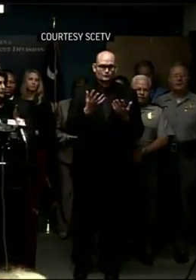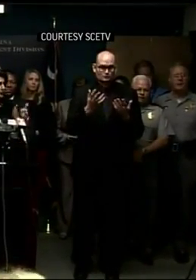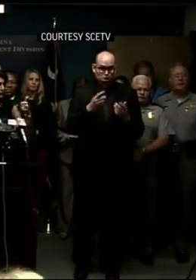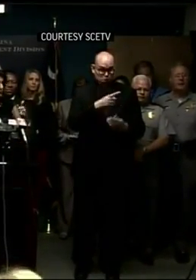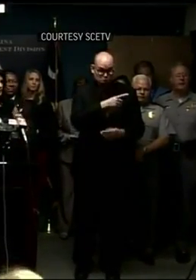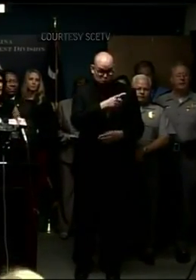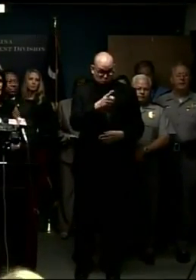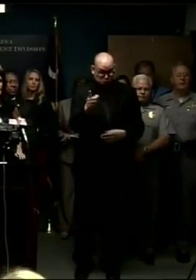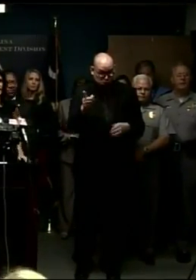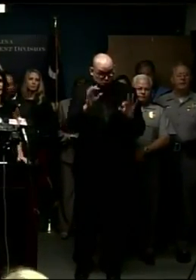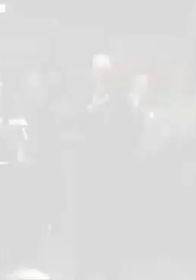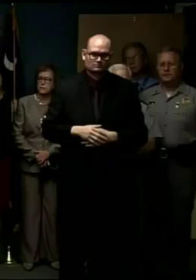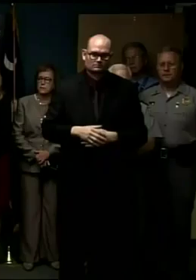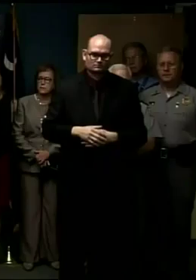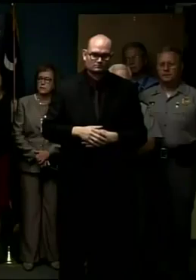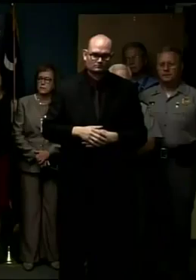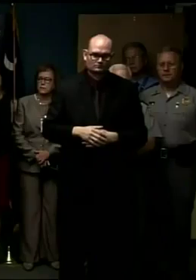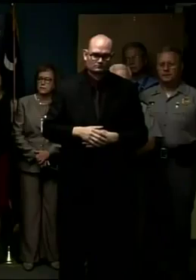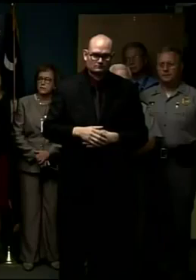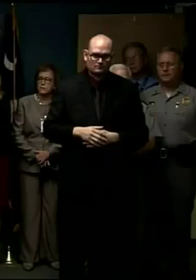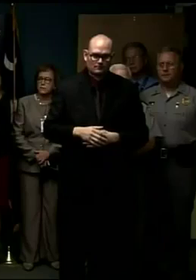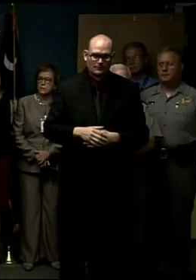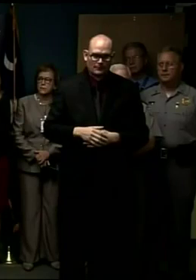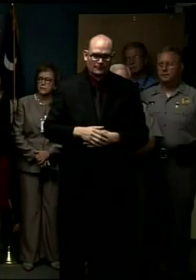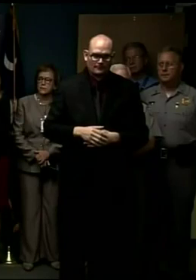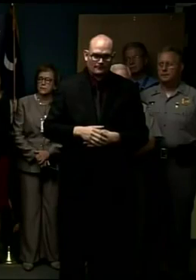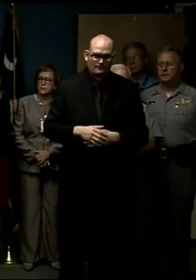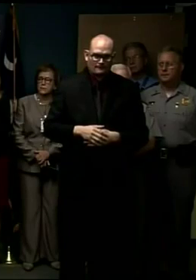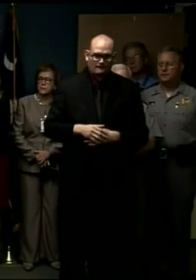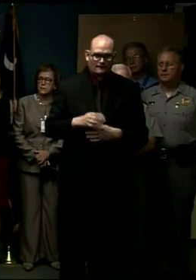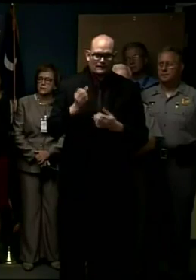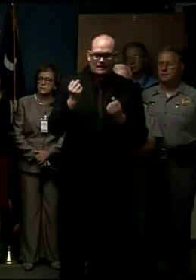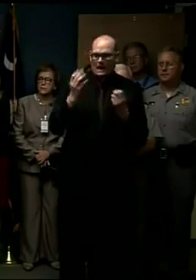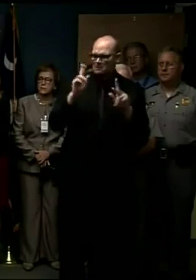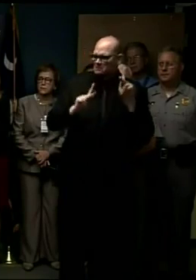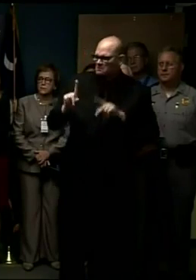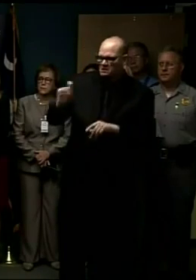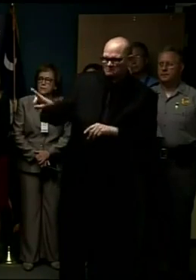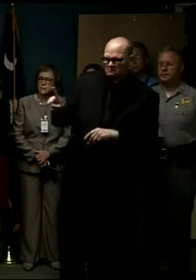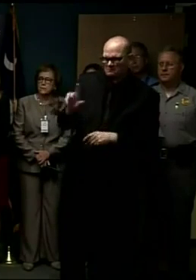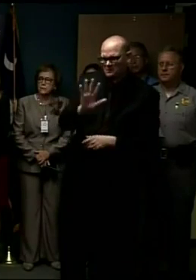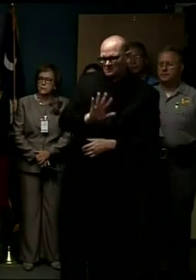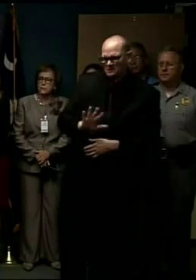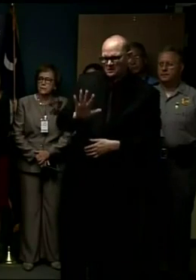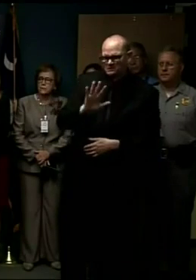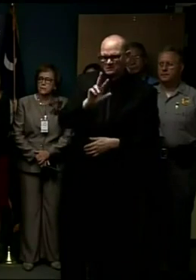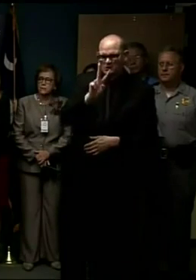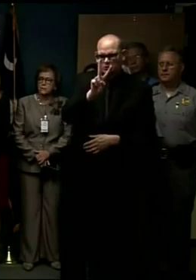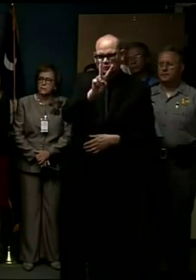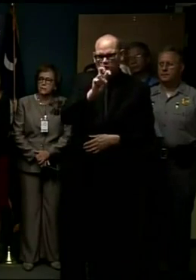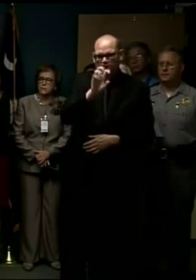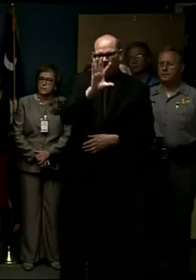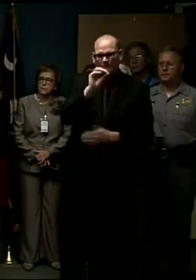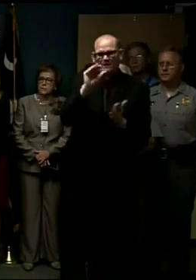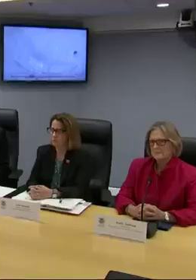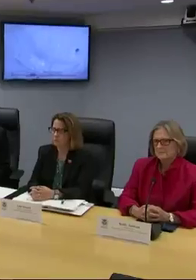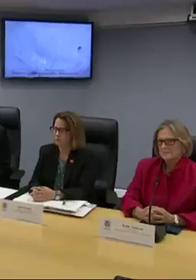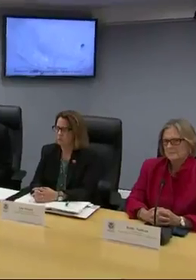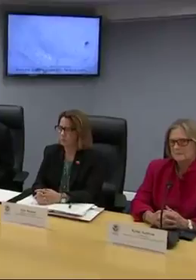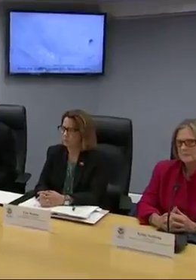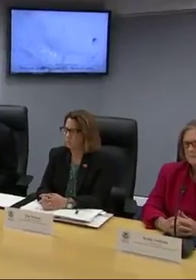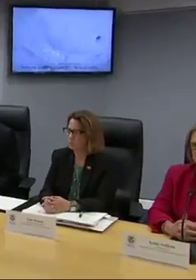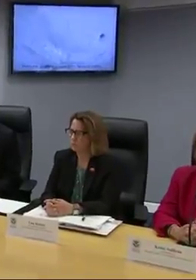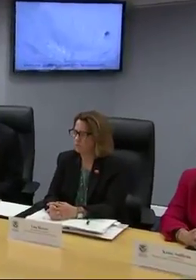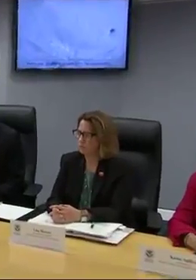areas are ordered inland. A quarter of a million is what we're looking at in terms of evacuations, and that does not count tourists.